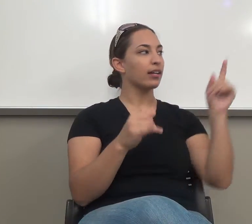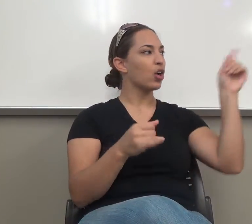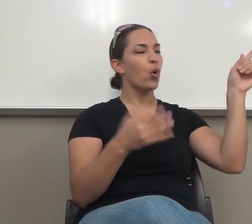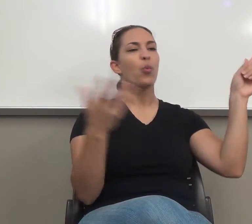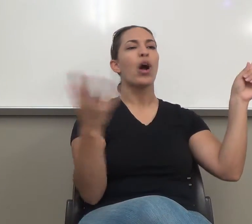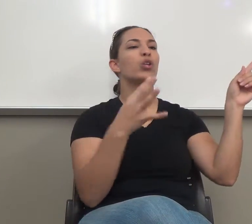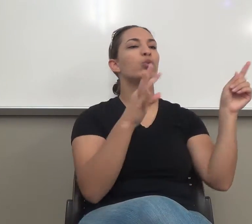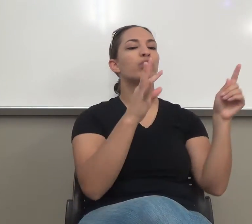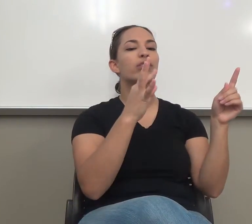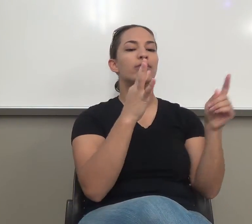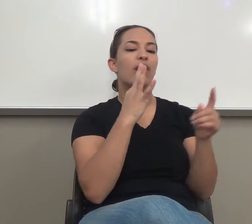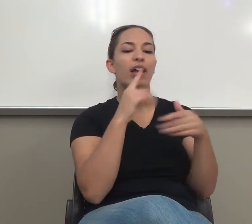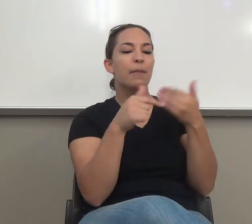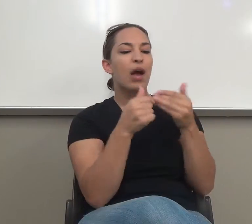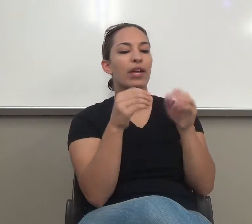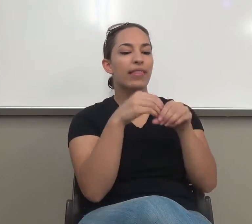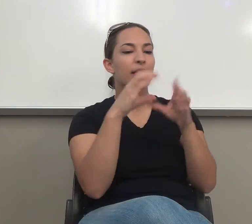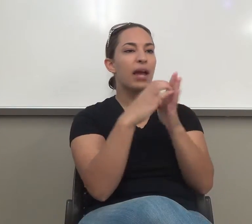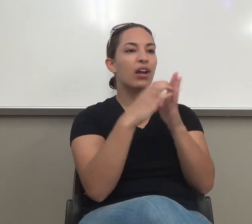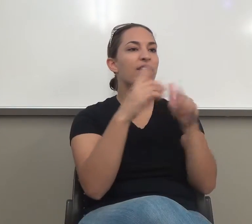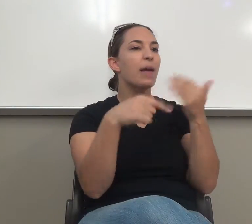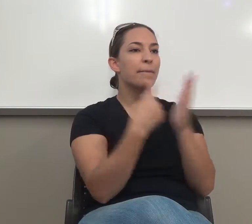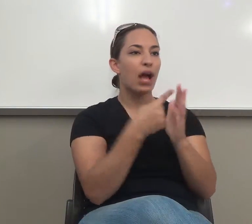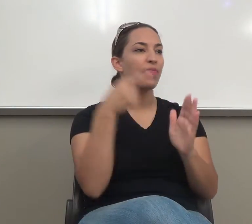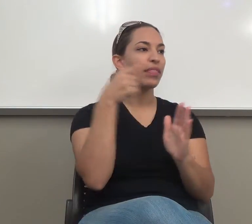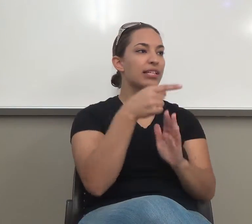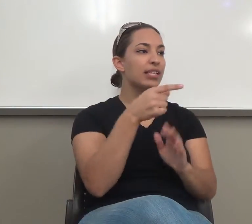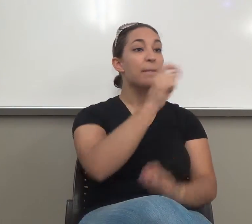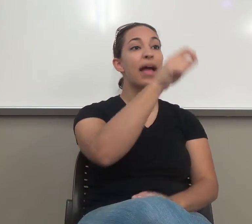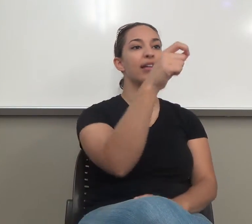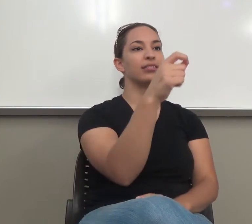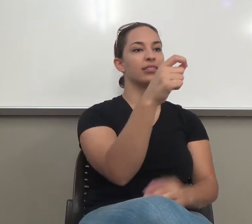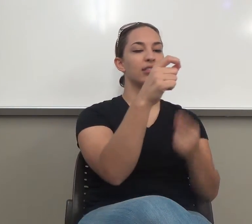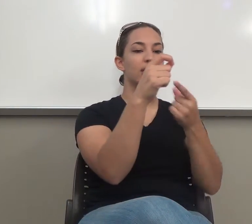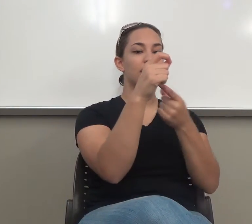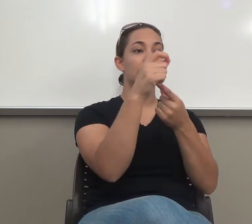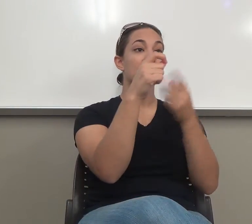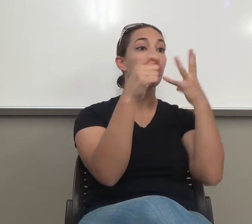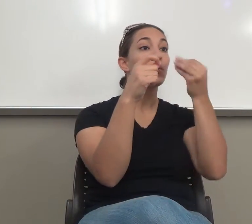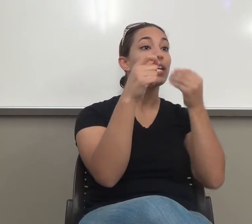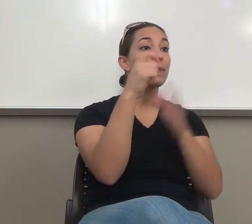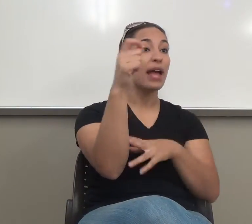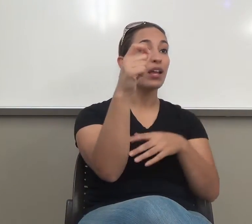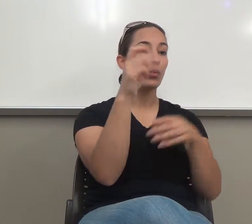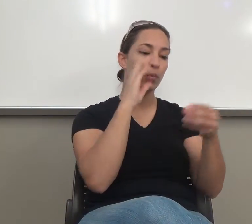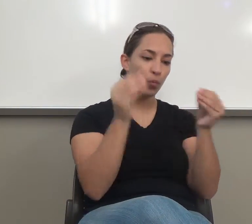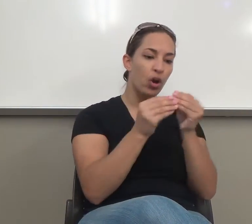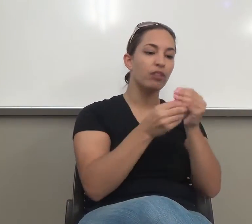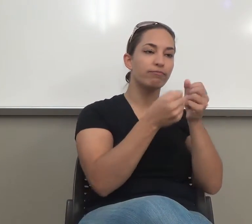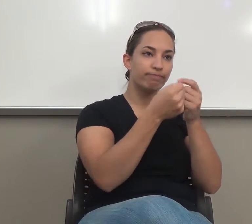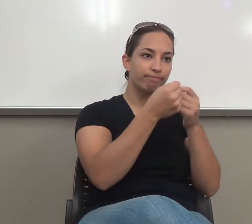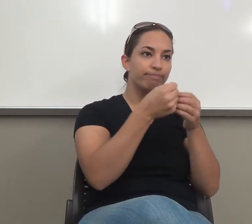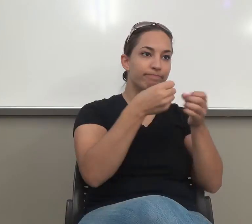ugly? Is it useful? Is it not work? Do like it? Do you not like it?